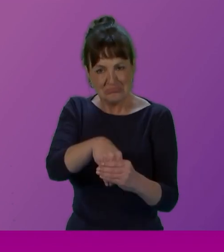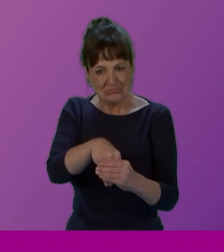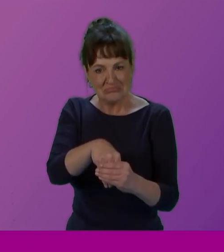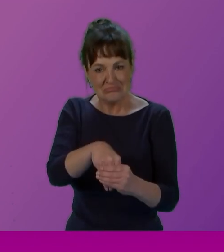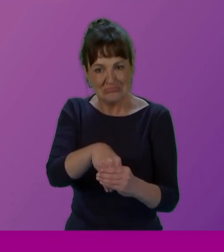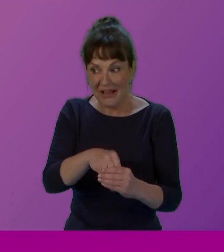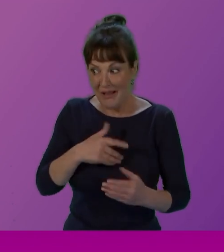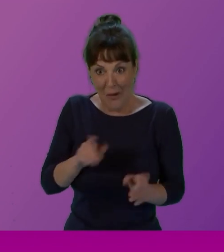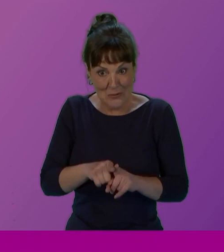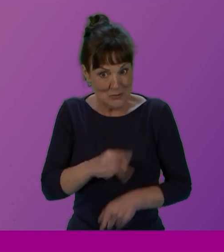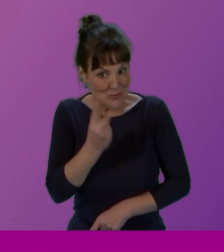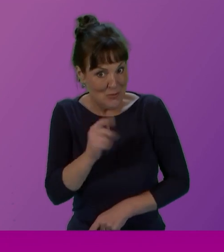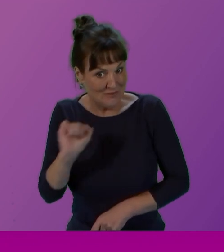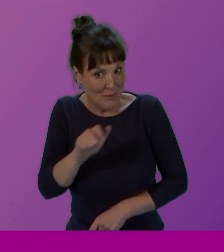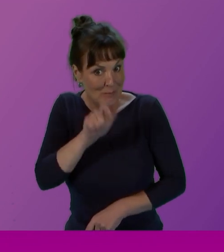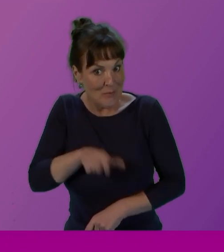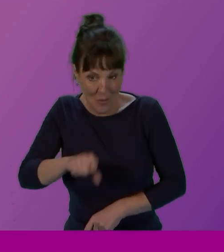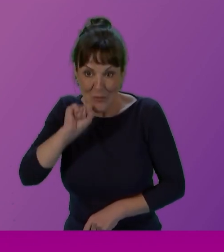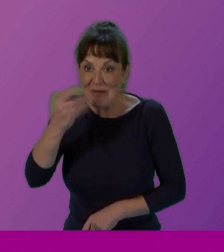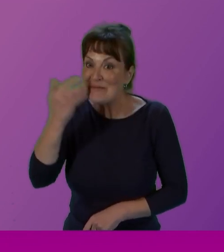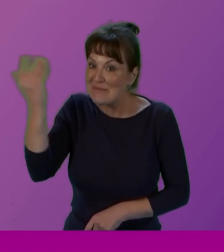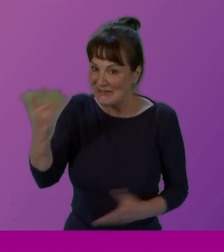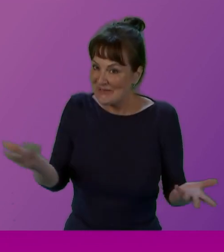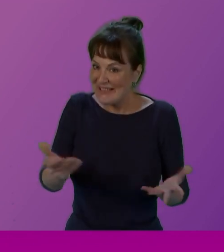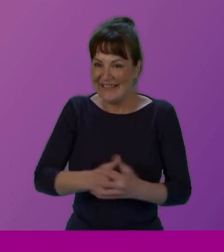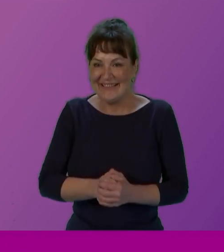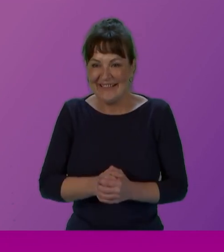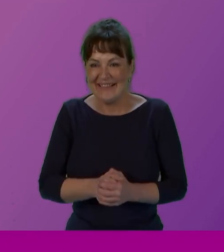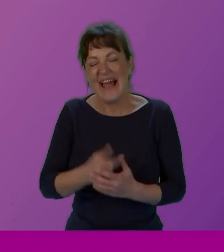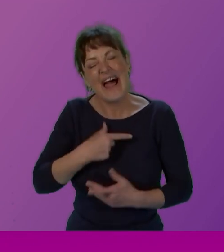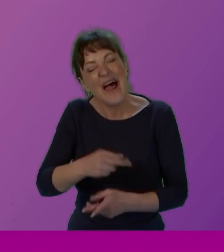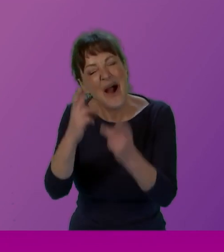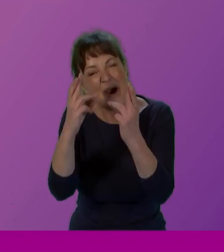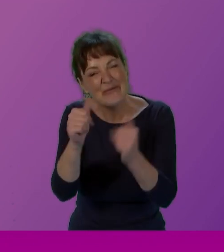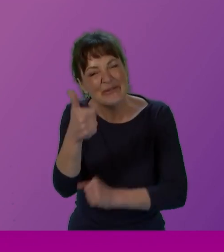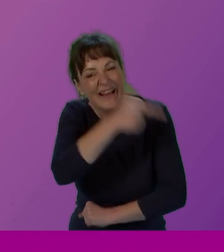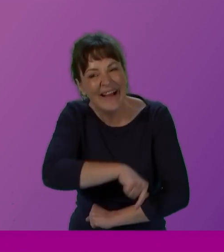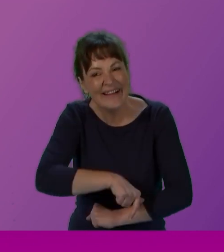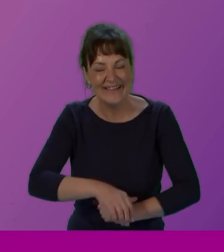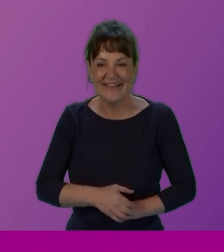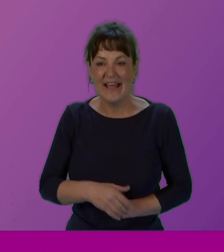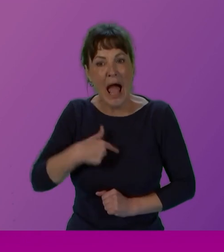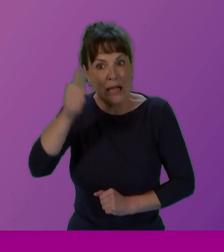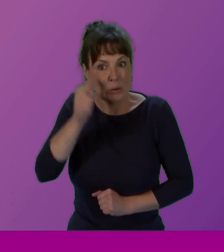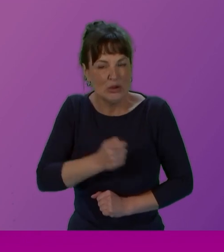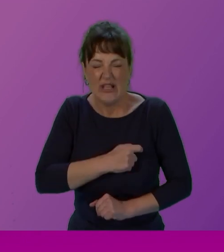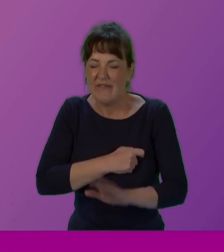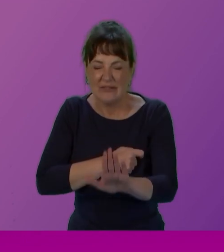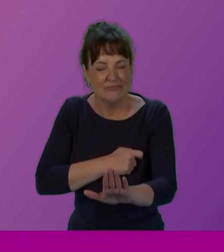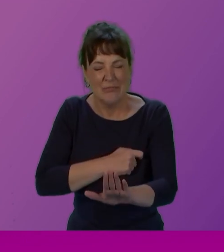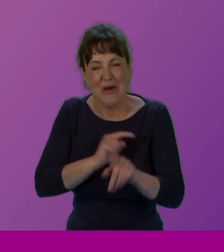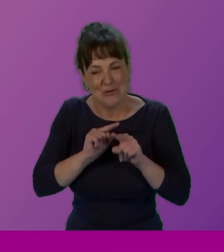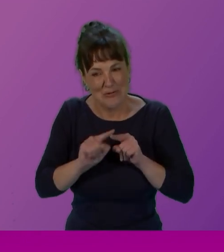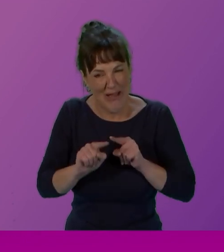And two of our pupils are speaking today, and we wish you well. Good luck. I know you're nervous, but don't be.